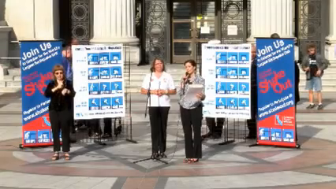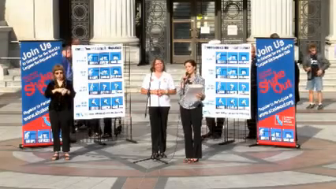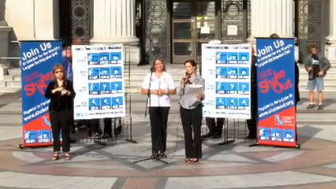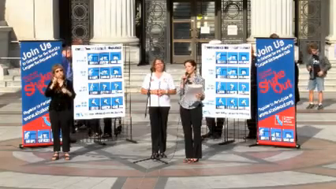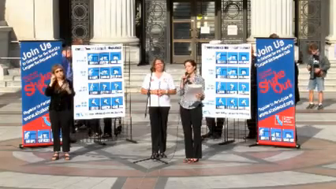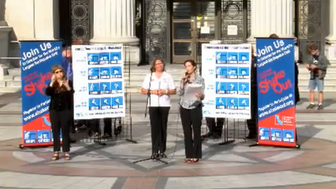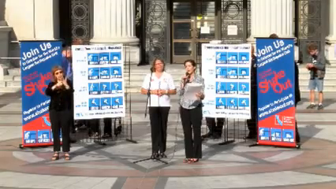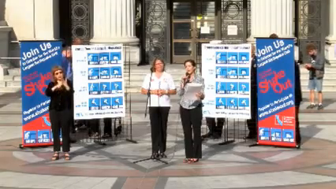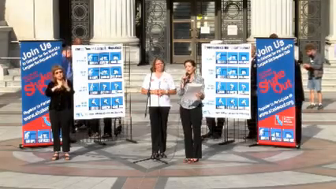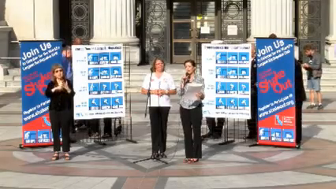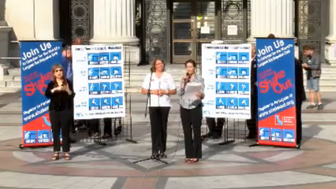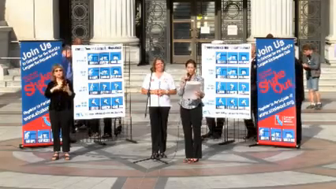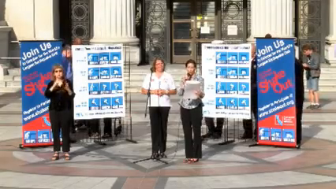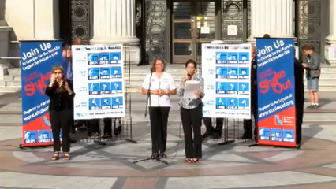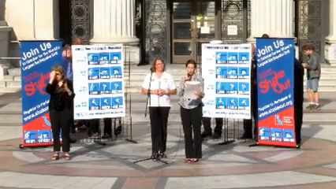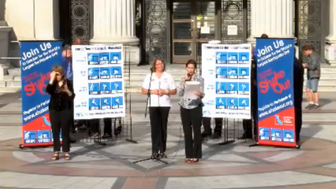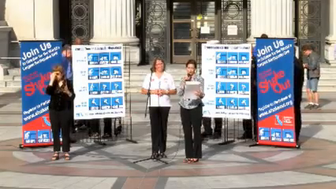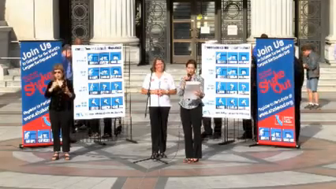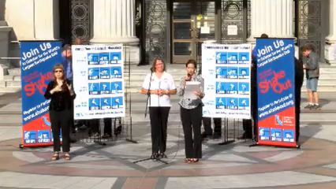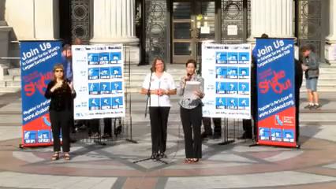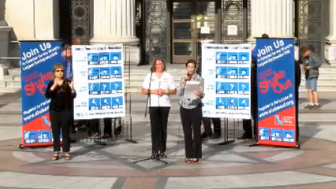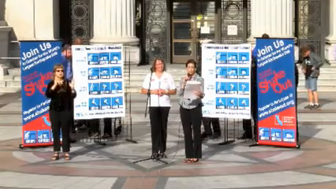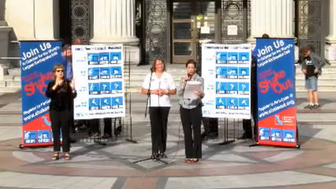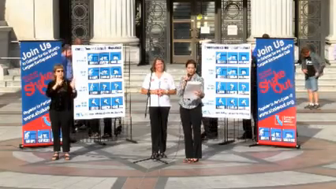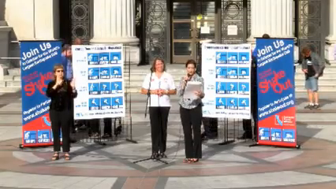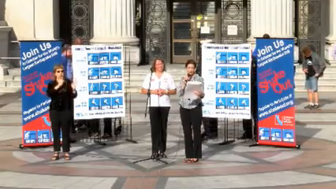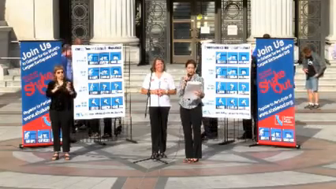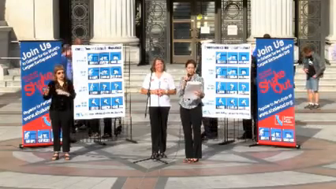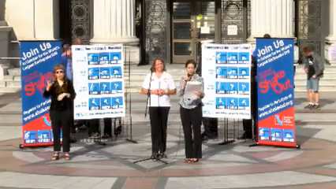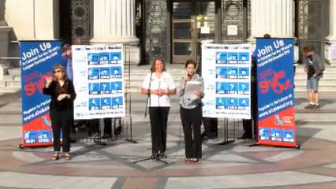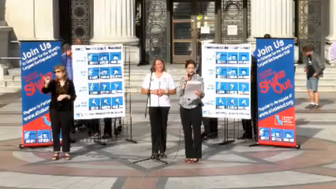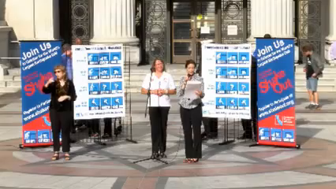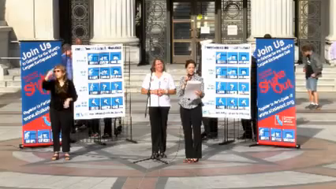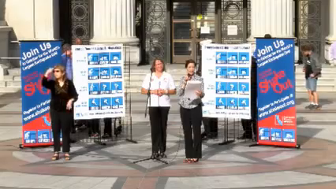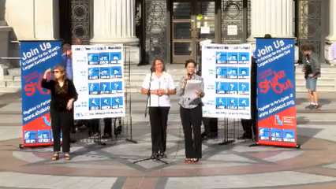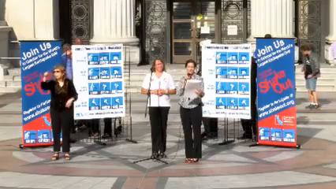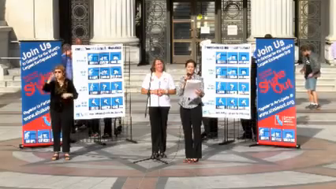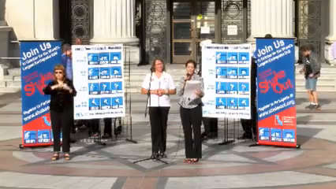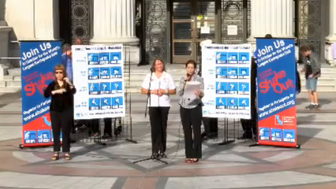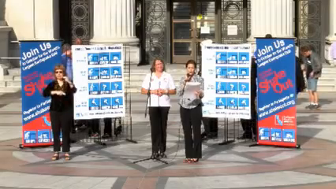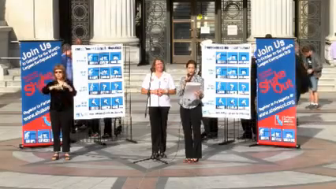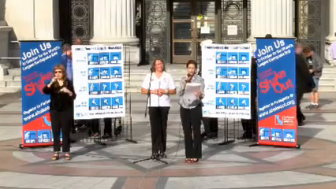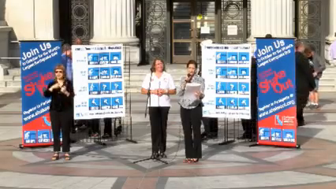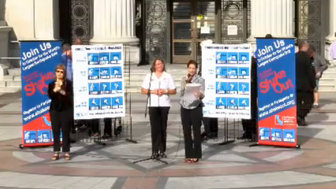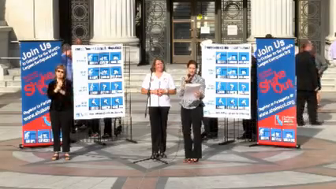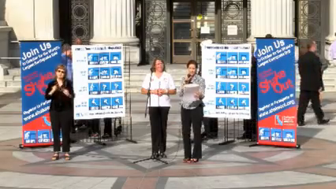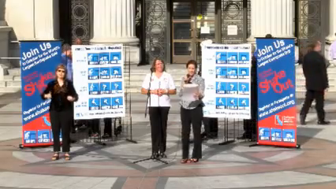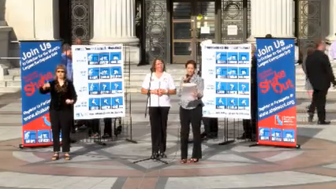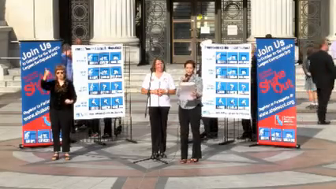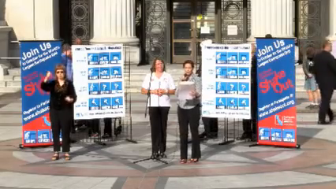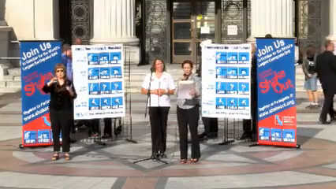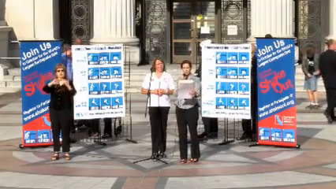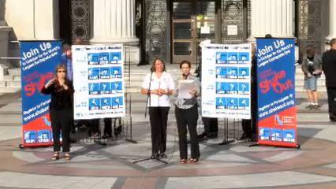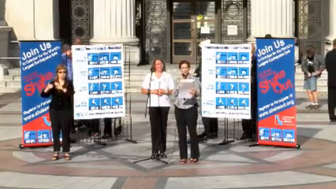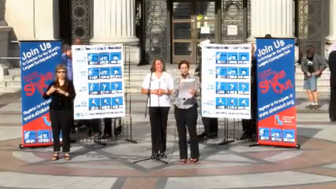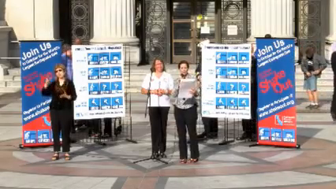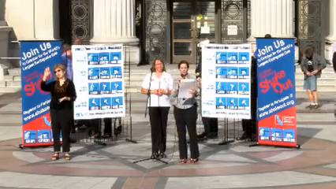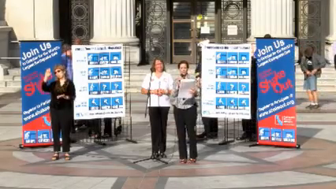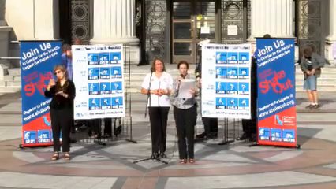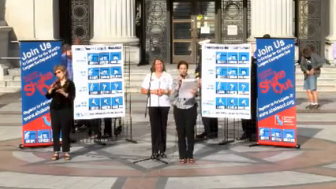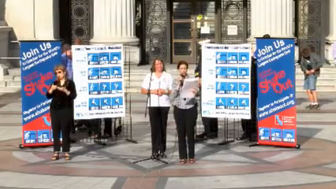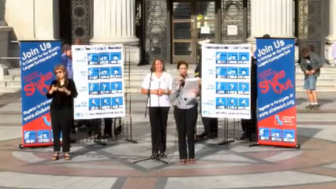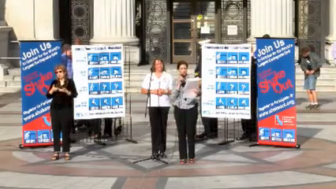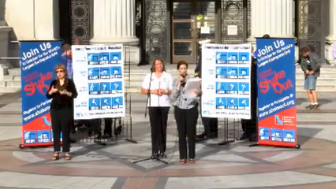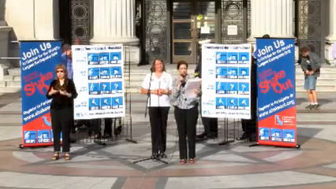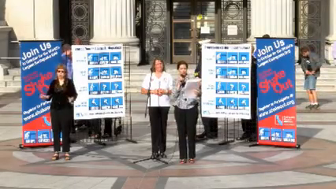importance of preparing Oakland for the purpose of building a safer community and reducing the loss